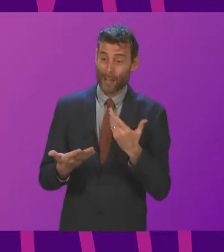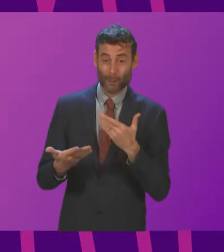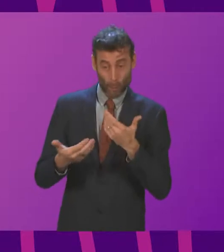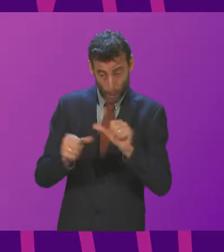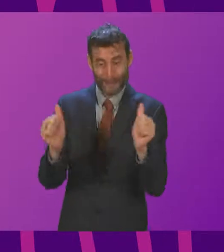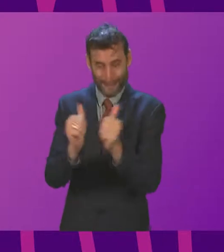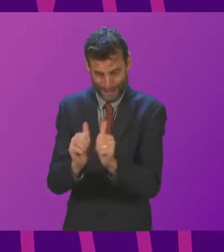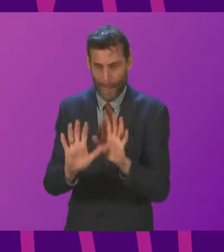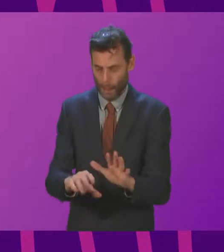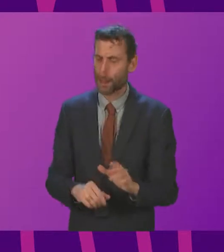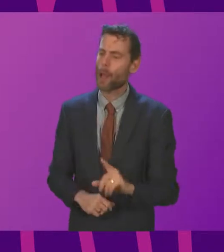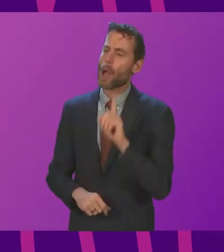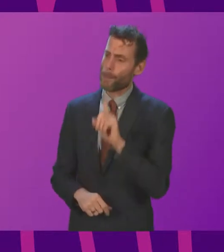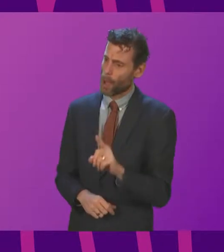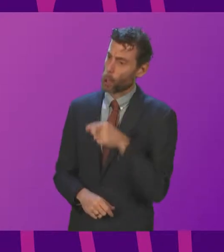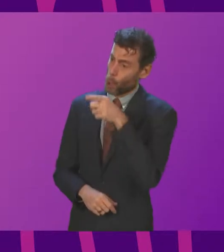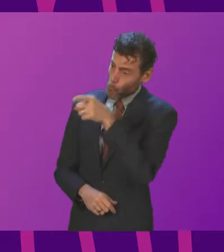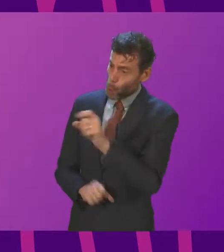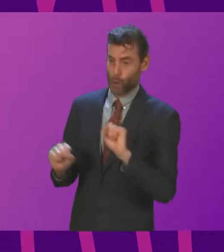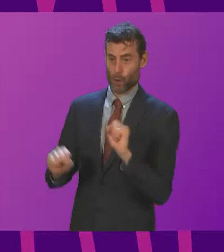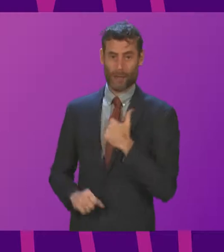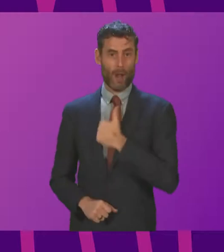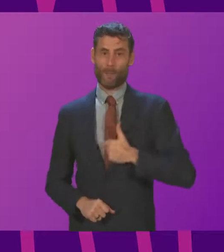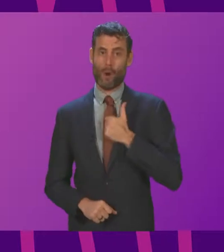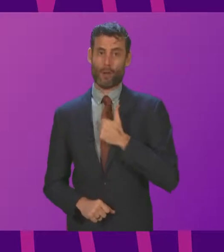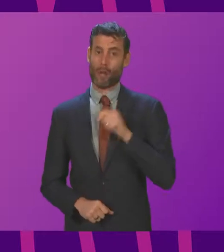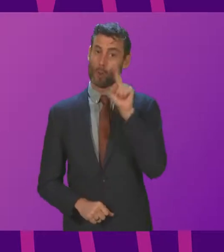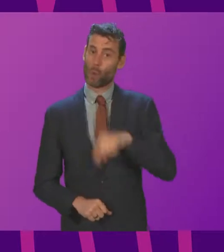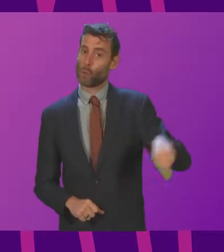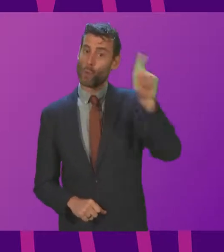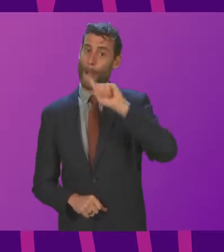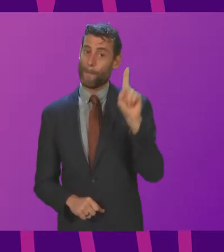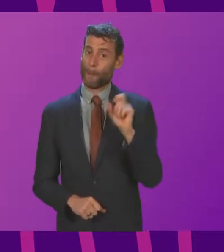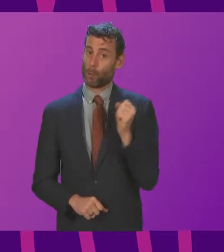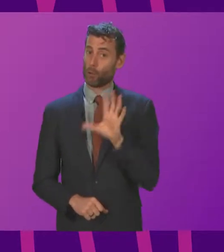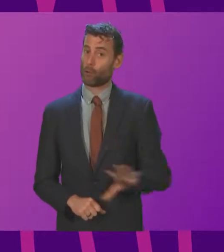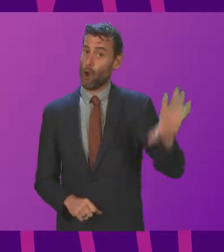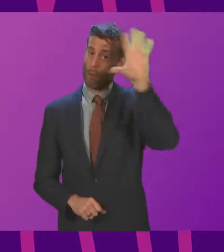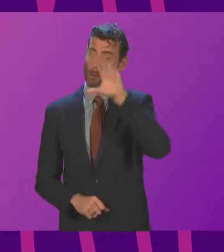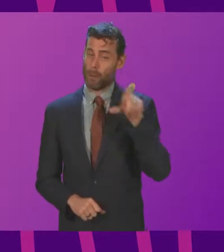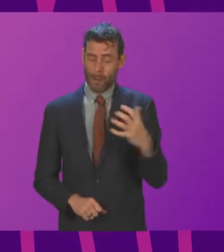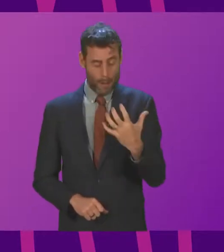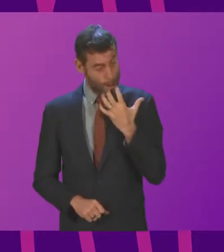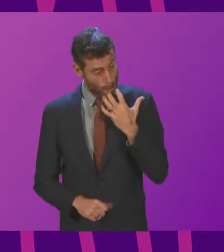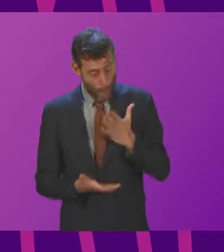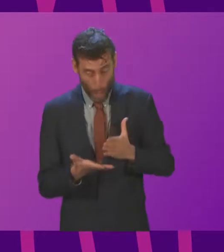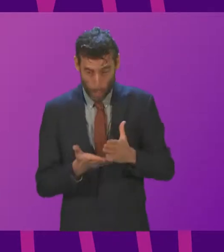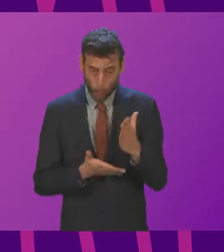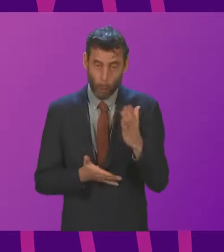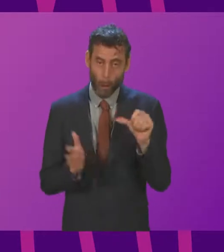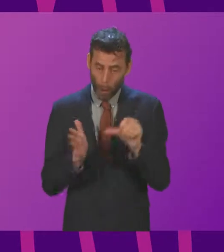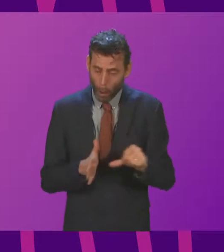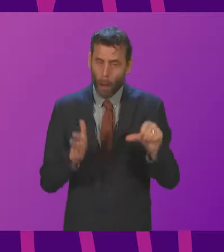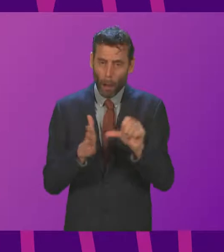problems of these strikes have affected people up and down Scotland for months. And would she take the opportunity to recognise